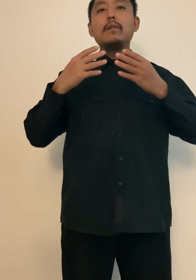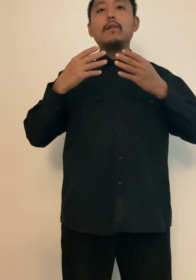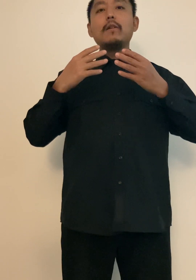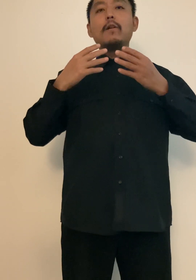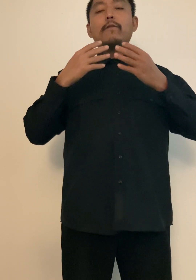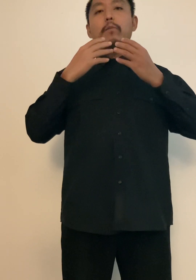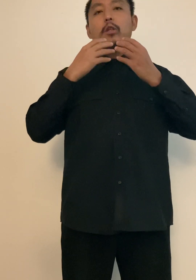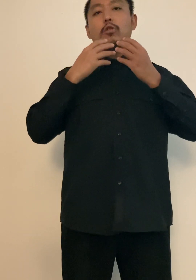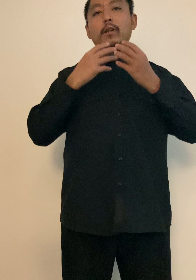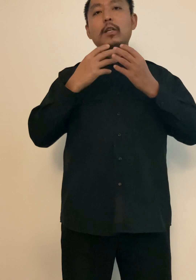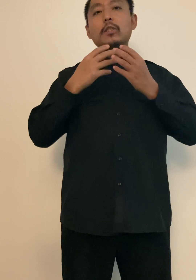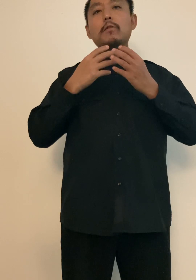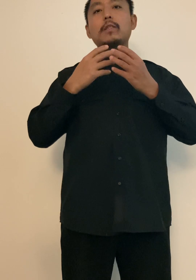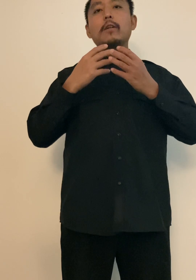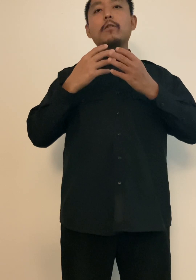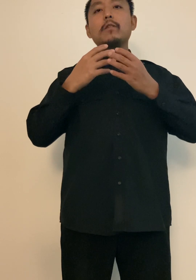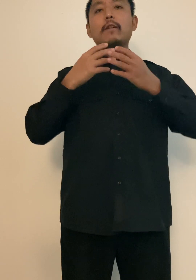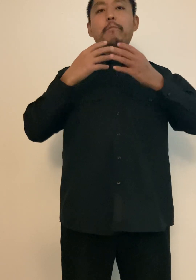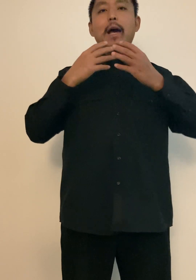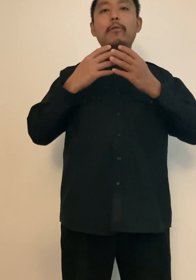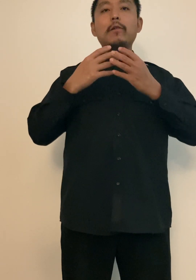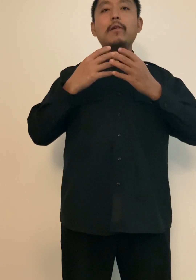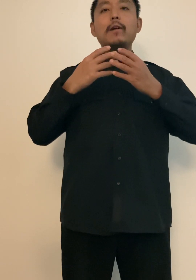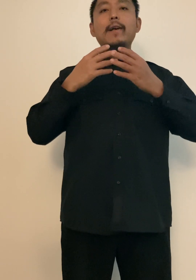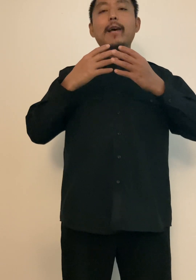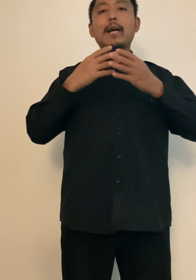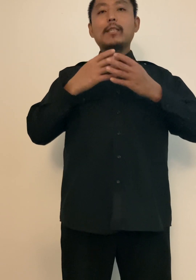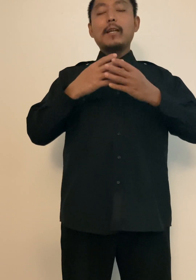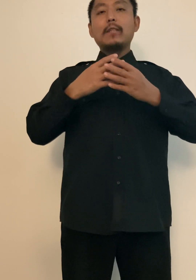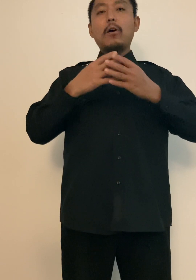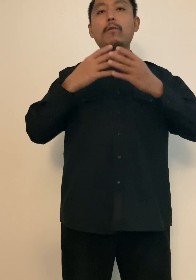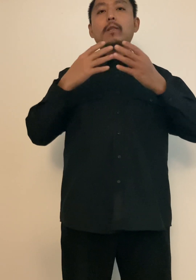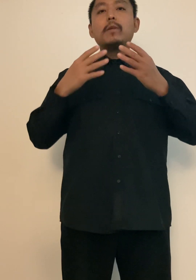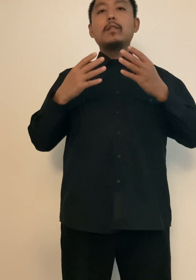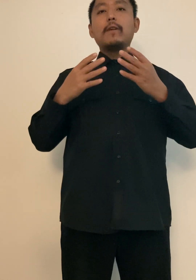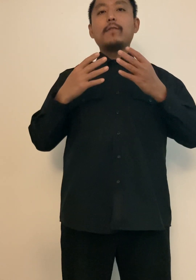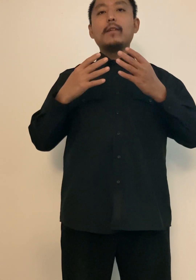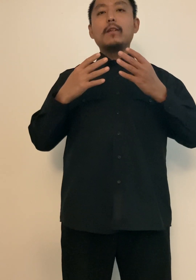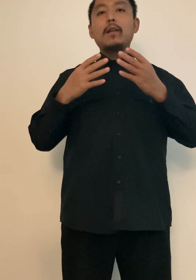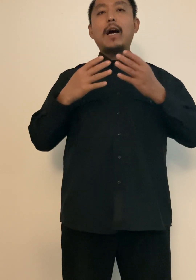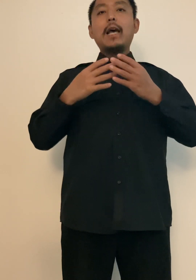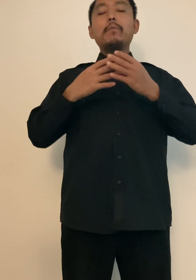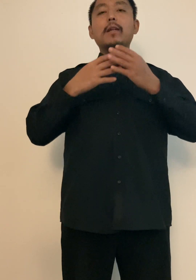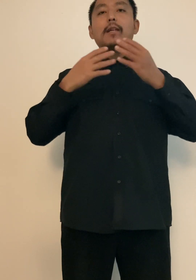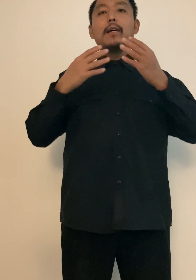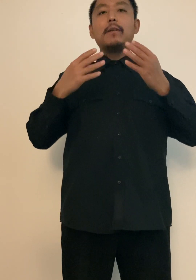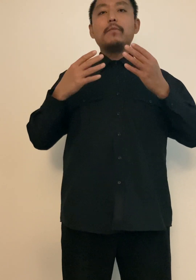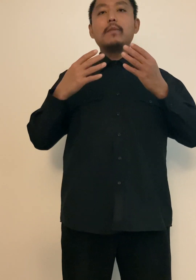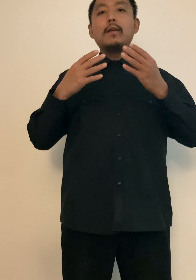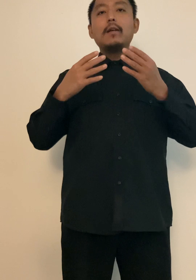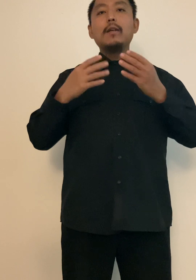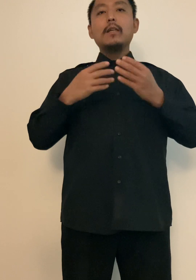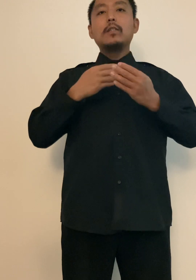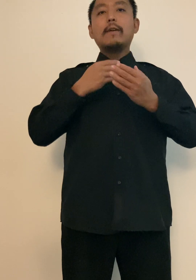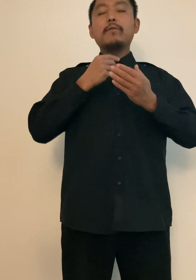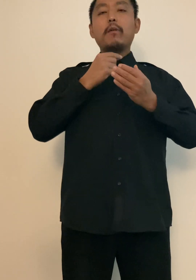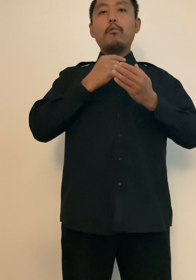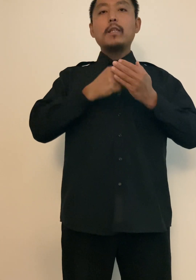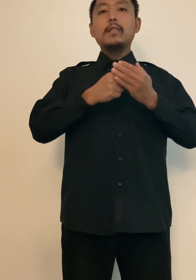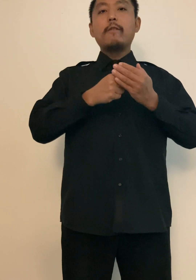From the traditional centers of power, as it has always been shifting, time and again, it shifts from one center